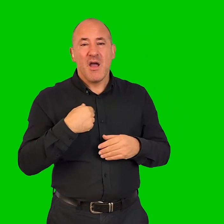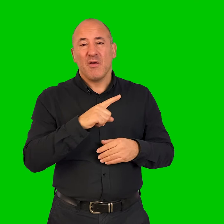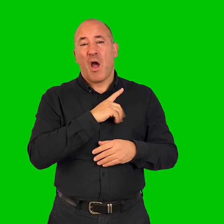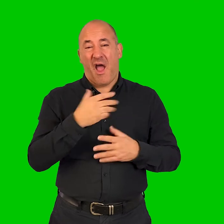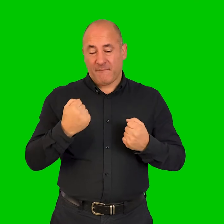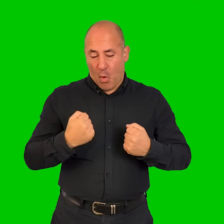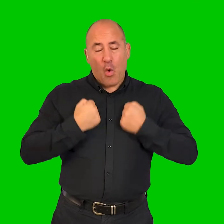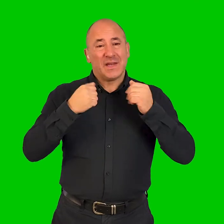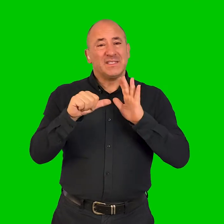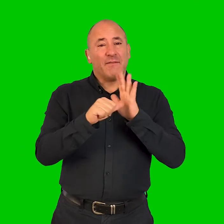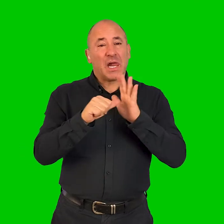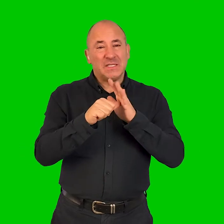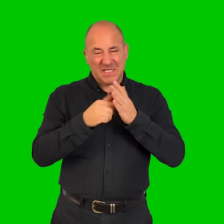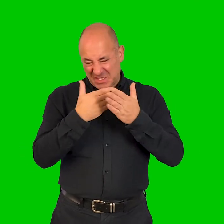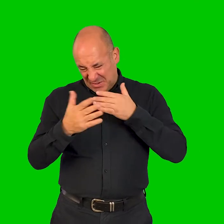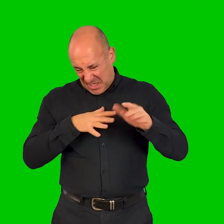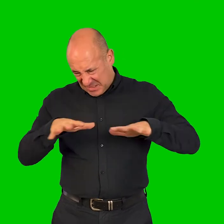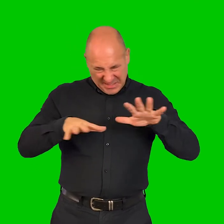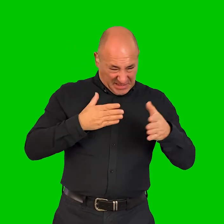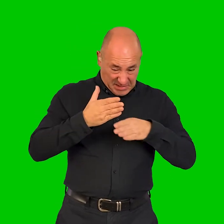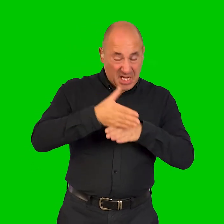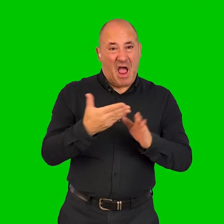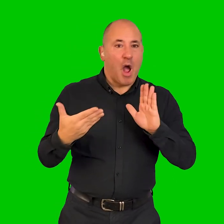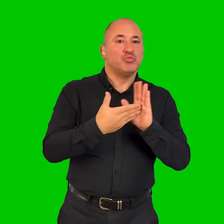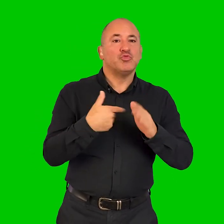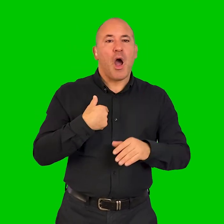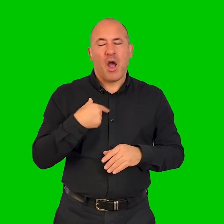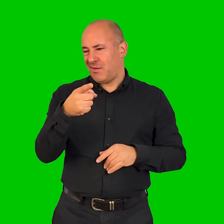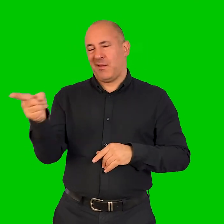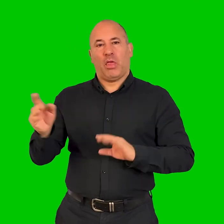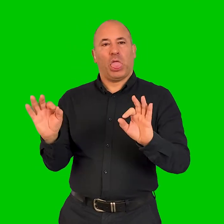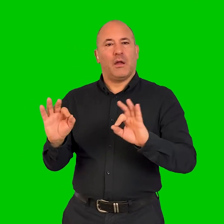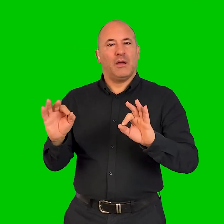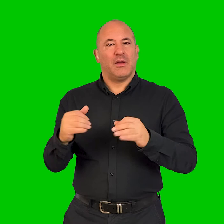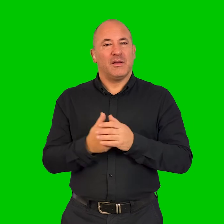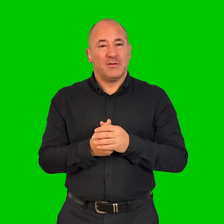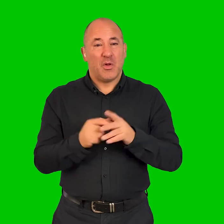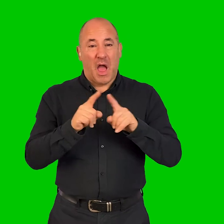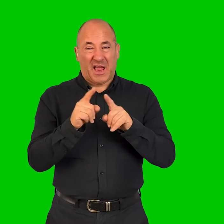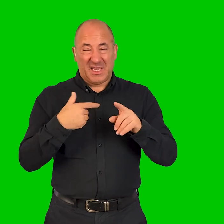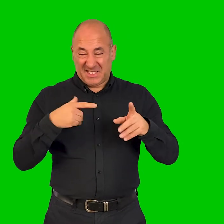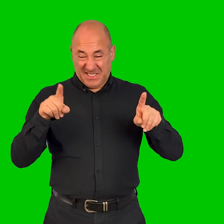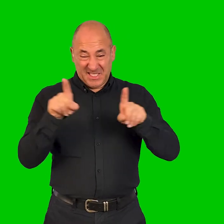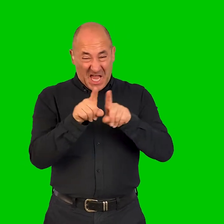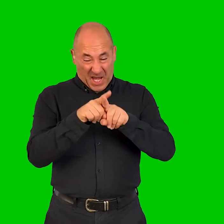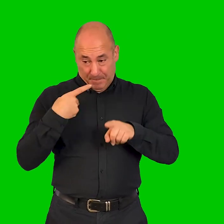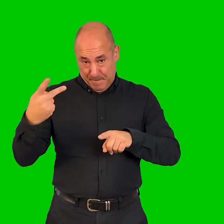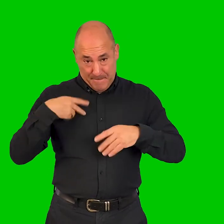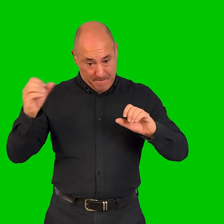artists because I've had to, to, to navigate, to navigate my own difficulties. Like, so I've always been, I've always done